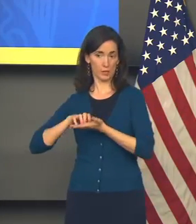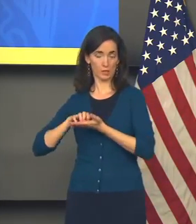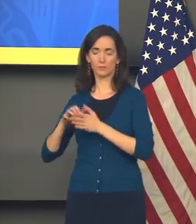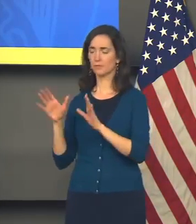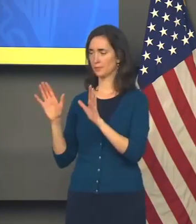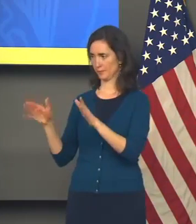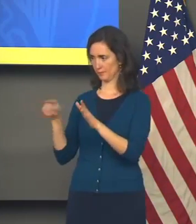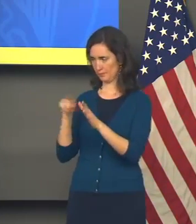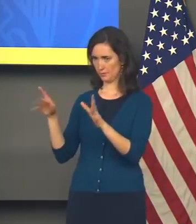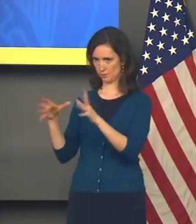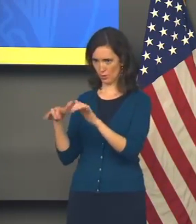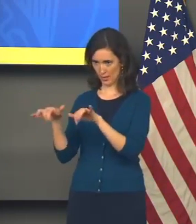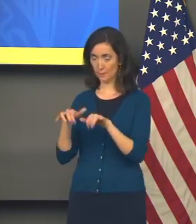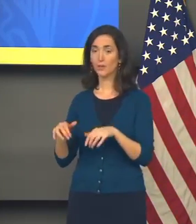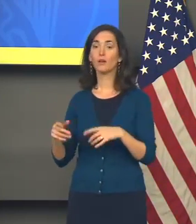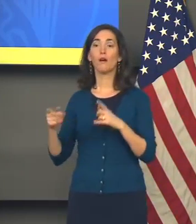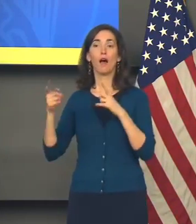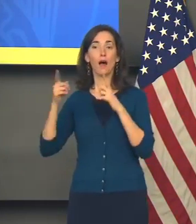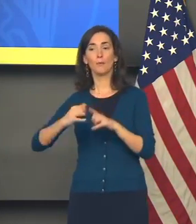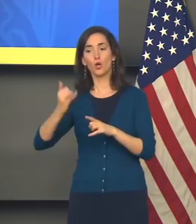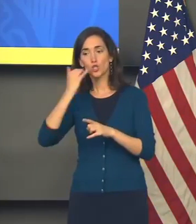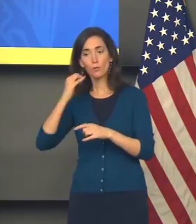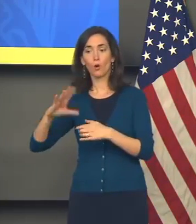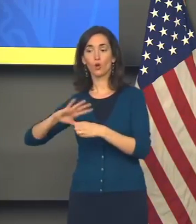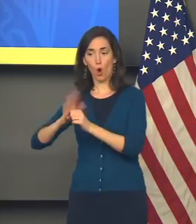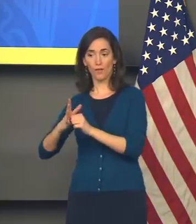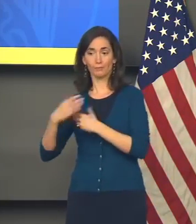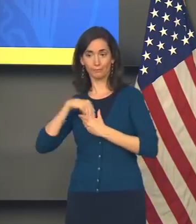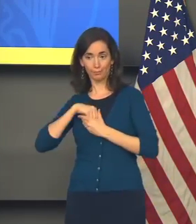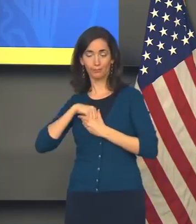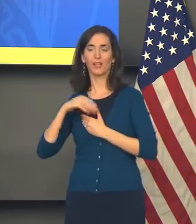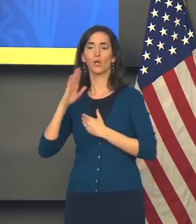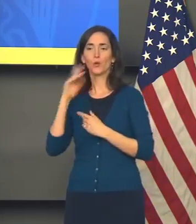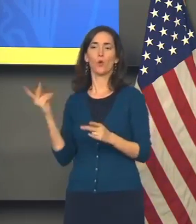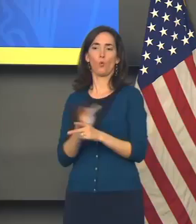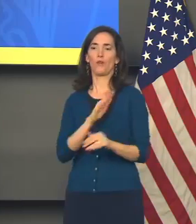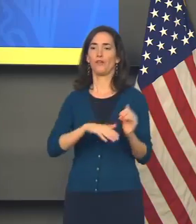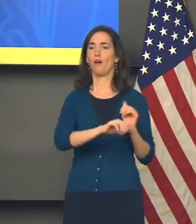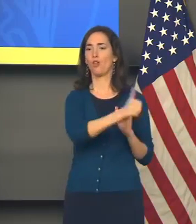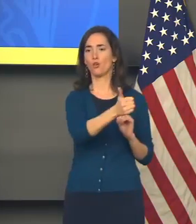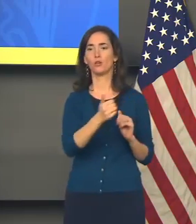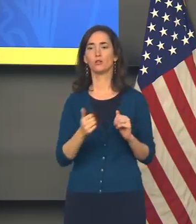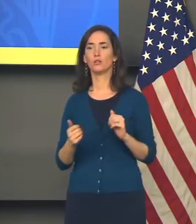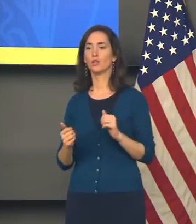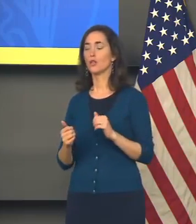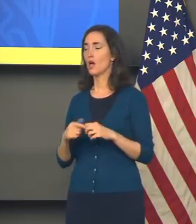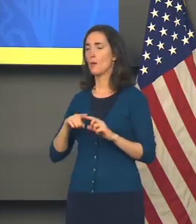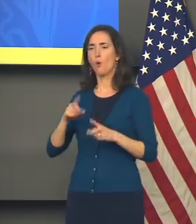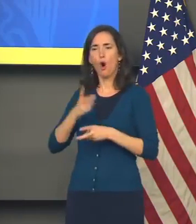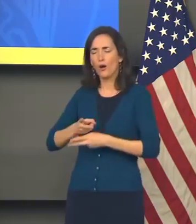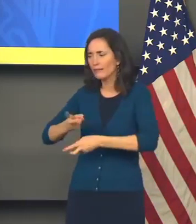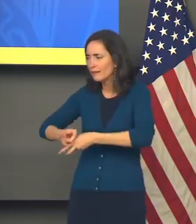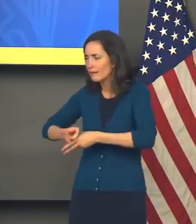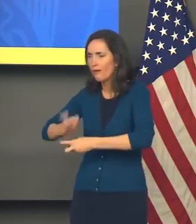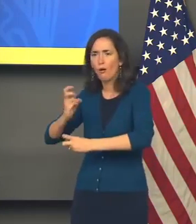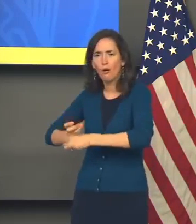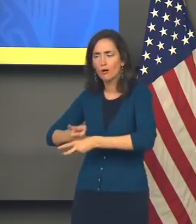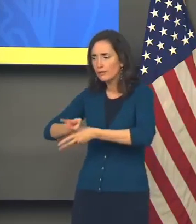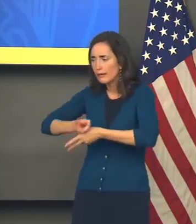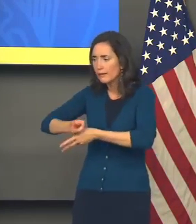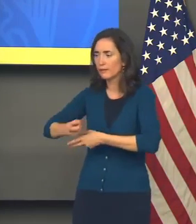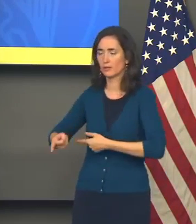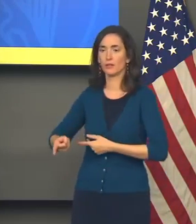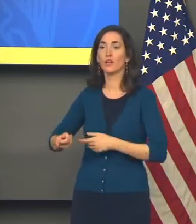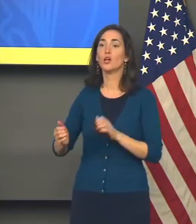who, if they do get COVID, the consequences are going to be greater. They're going to get sicker. They're going to be a tougher patient to treat. They're going to be more likely to be